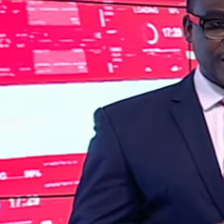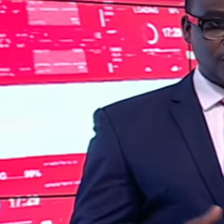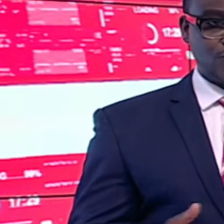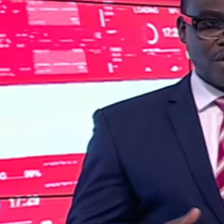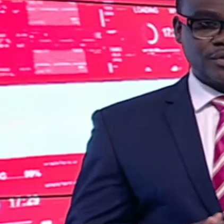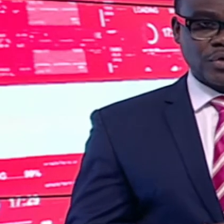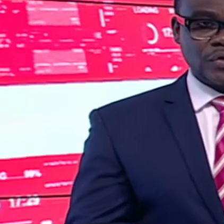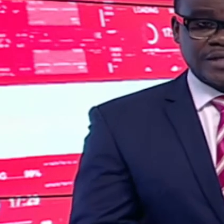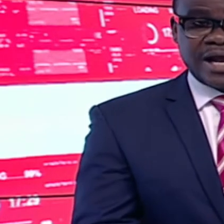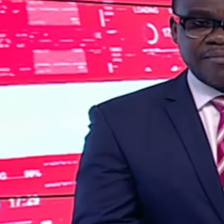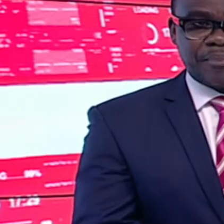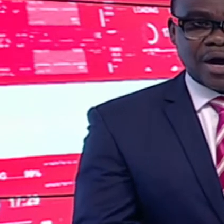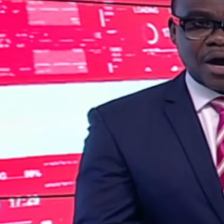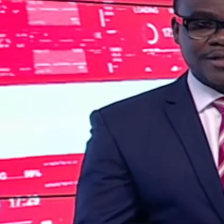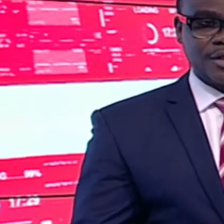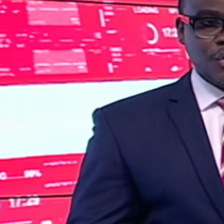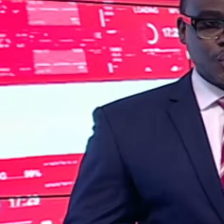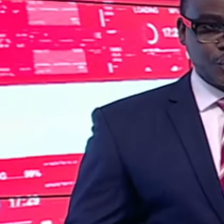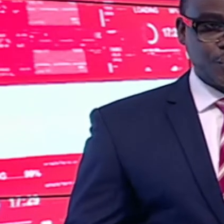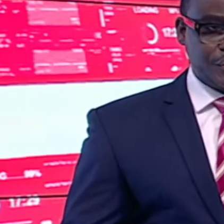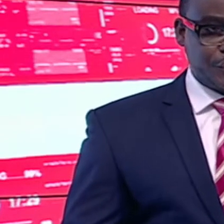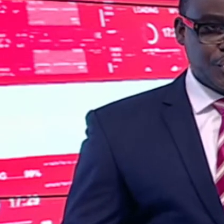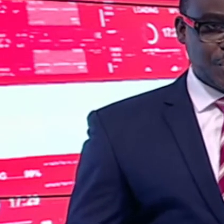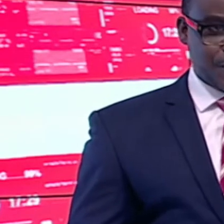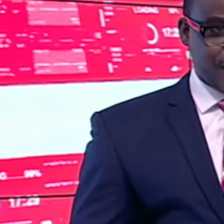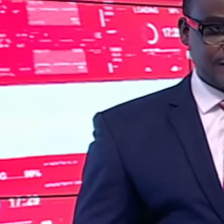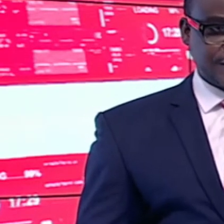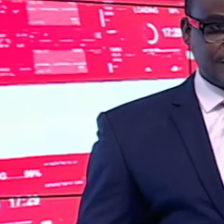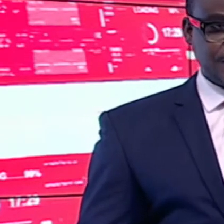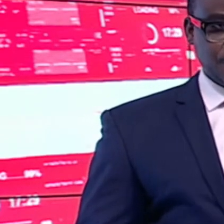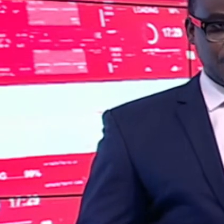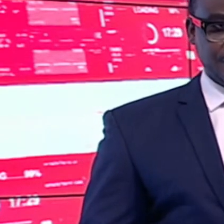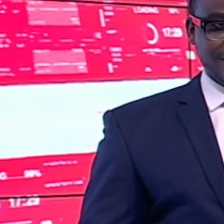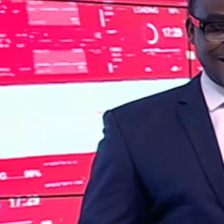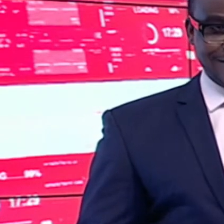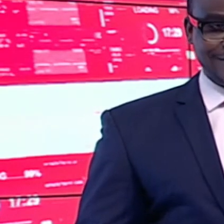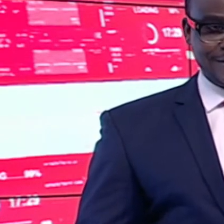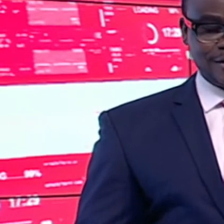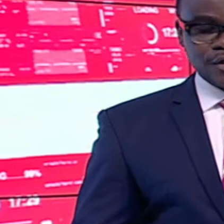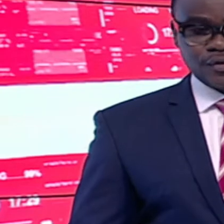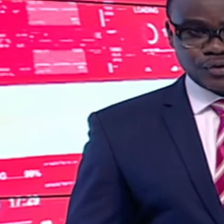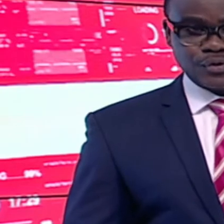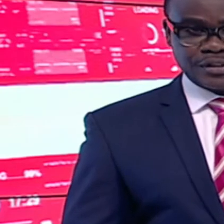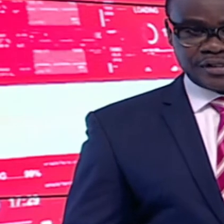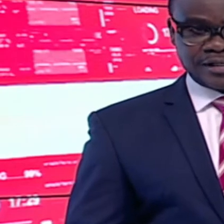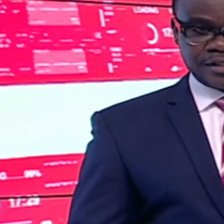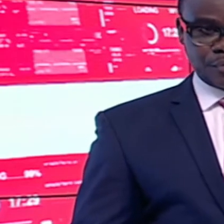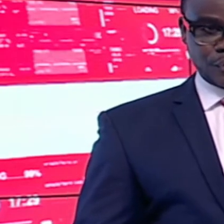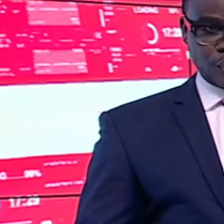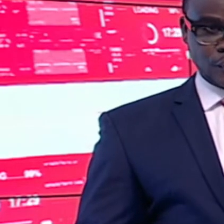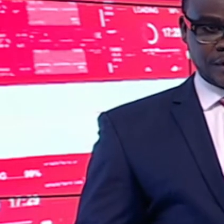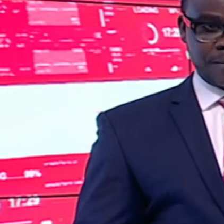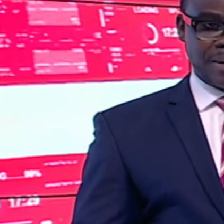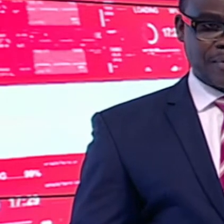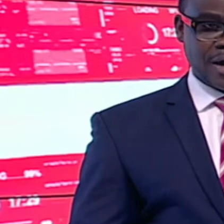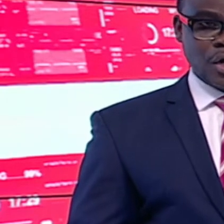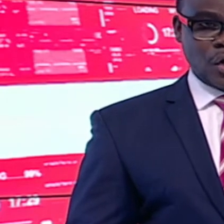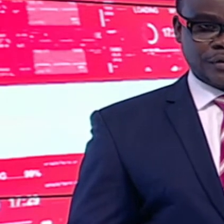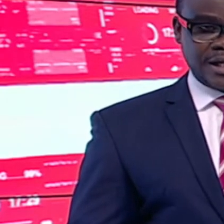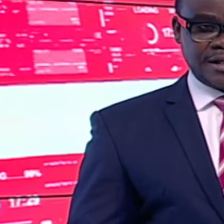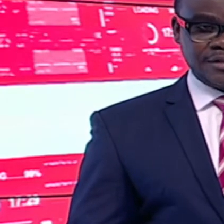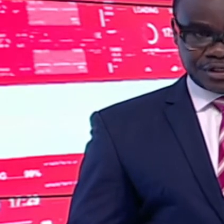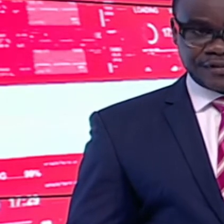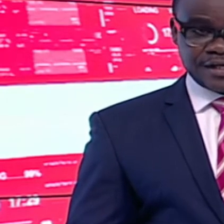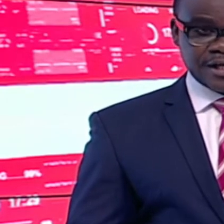hotels, restaurants and bars could resume operations with enhanced social distancing protocols. Barbara